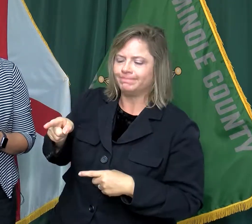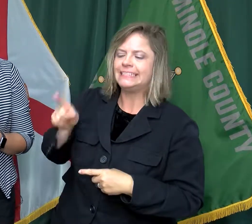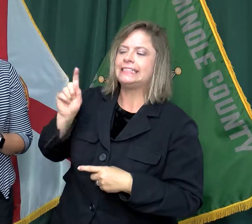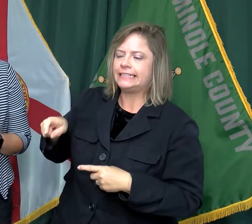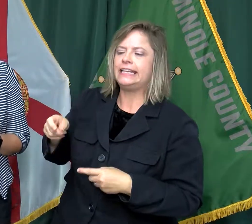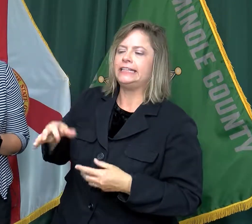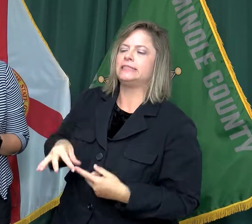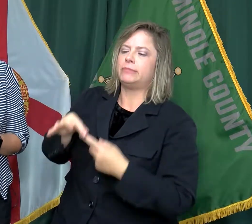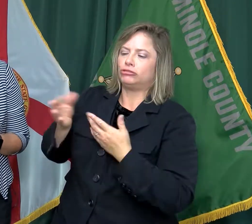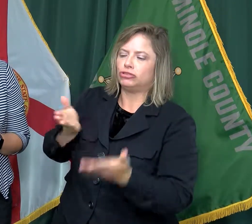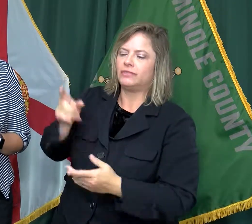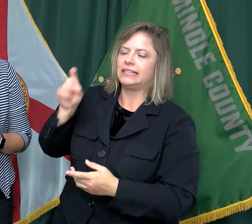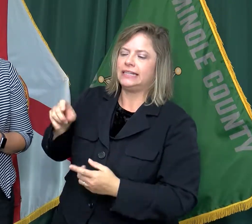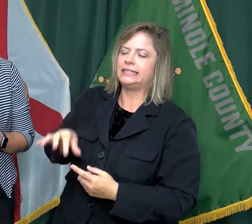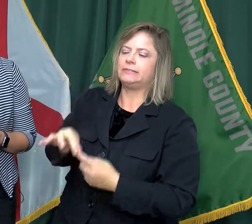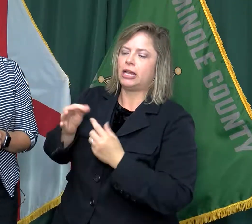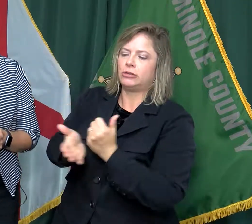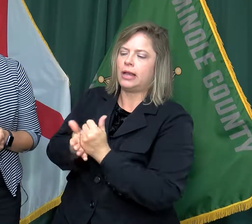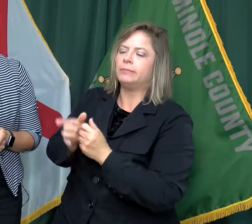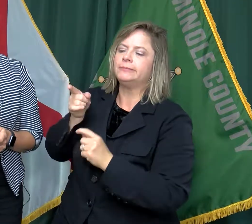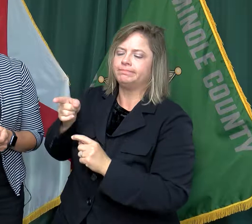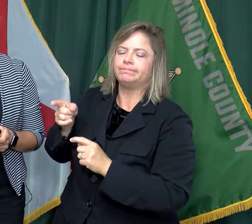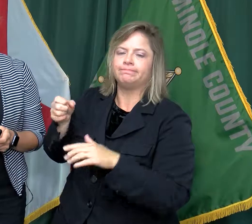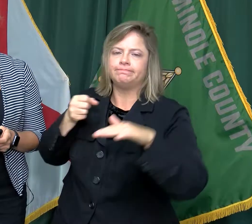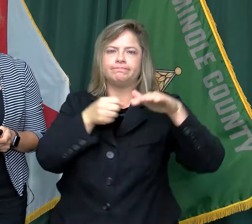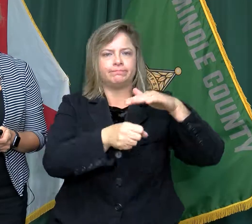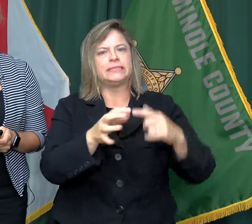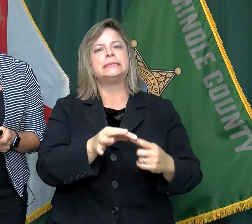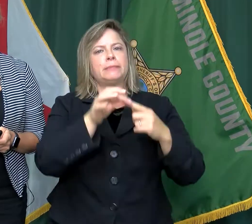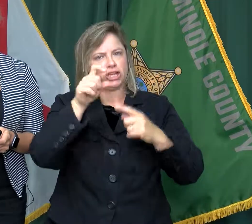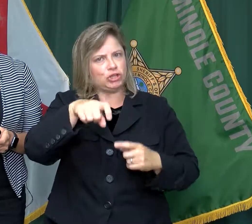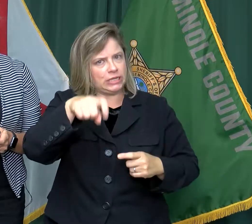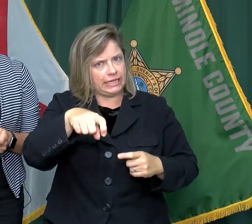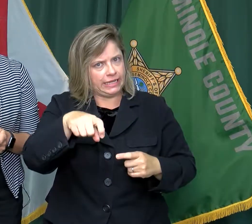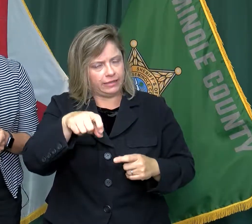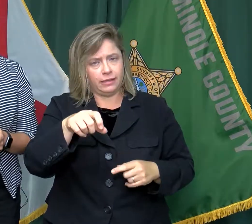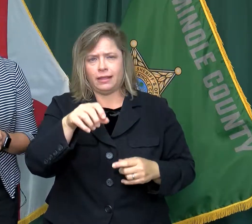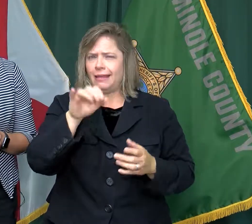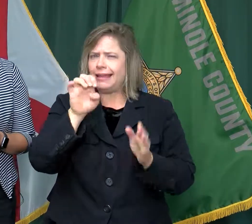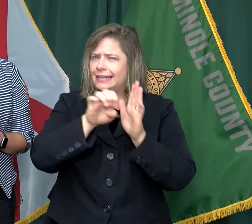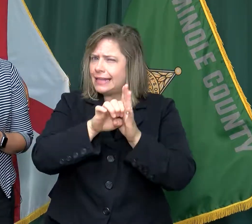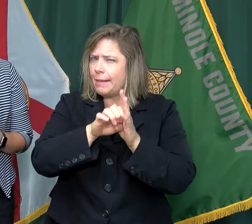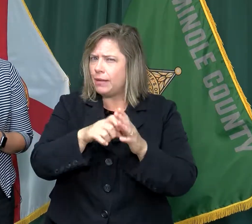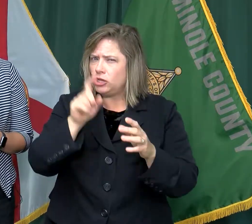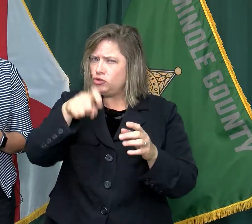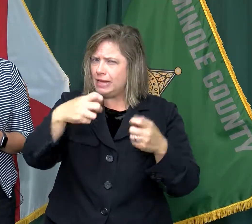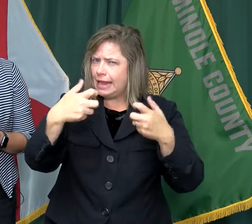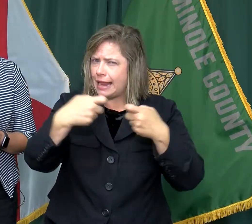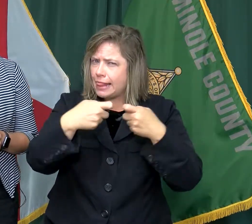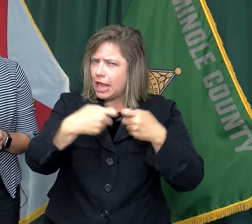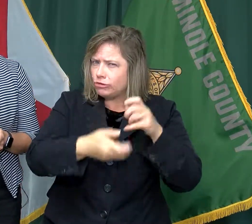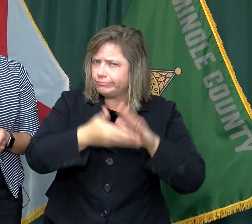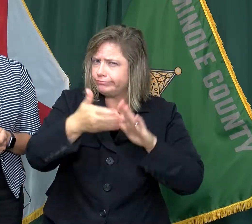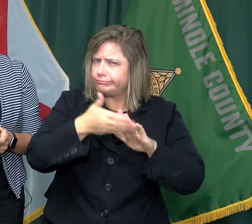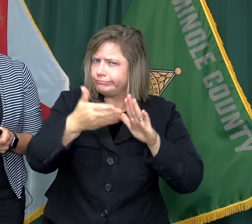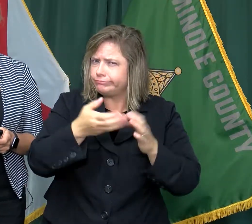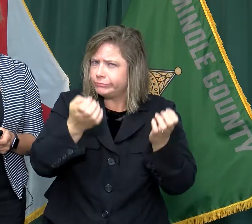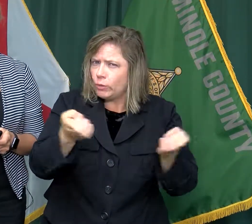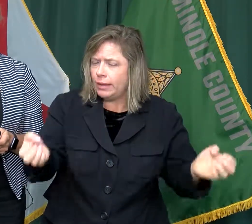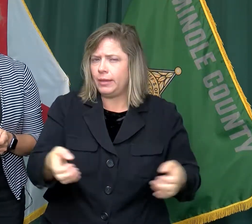requiring extra assistance. Residents with special medical needs such as electricity to operate a medical device,